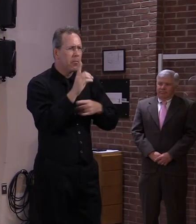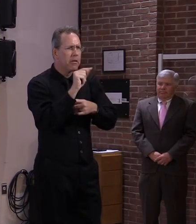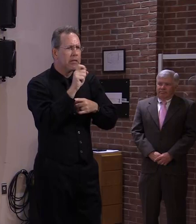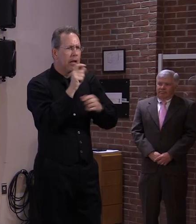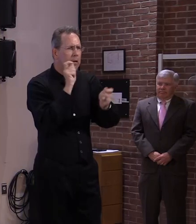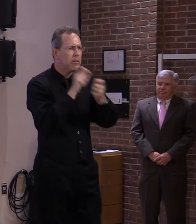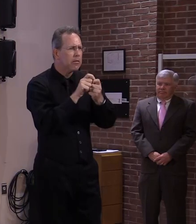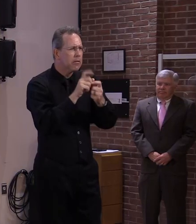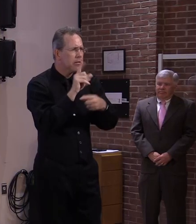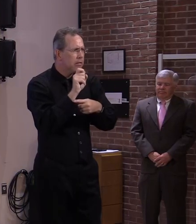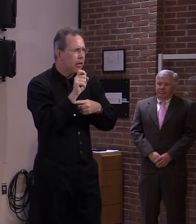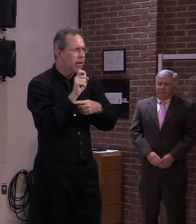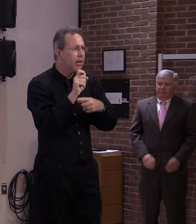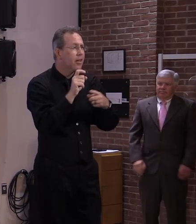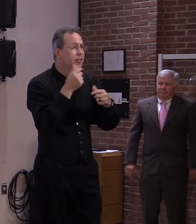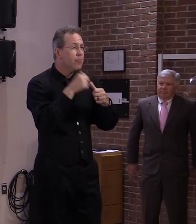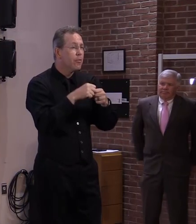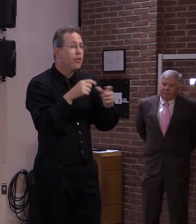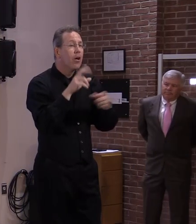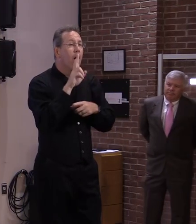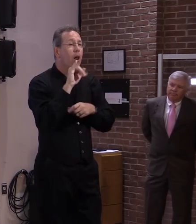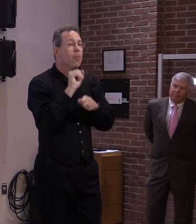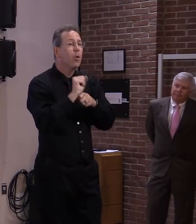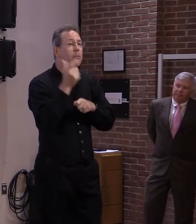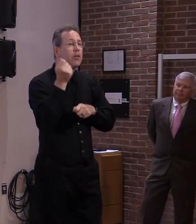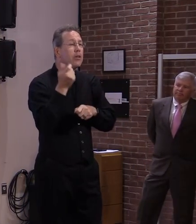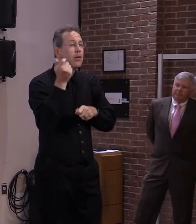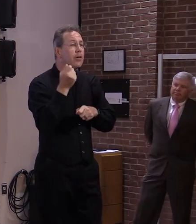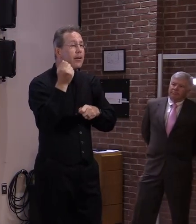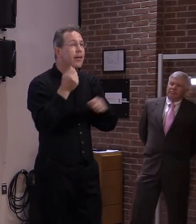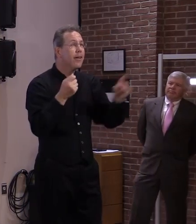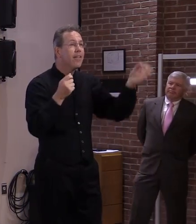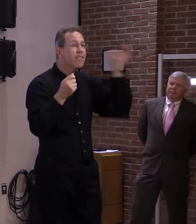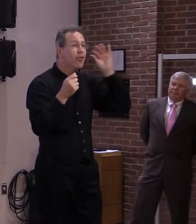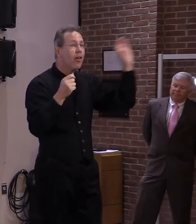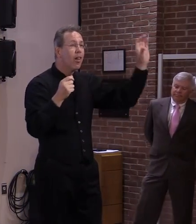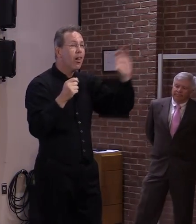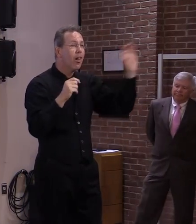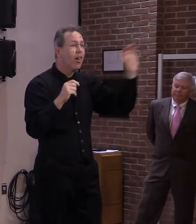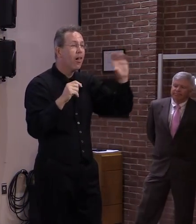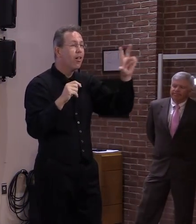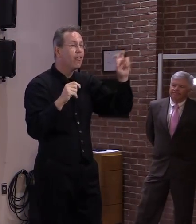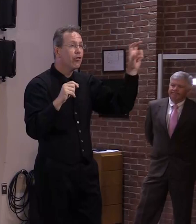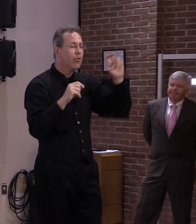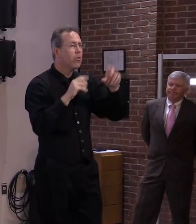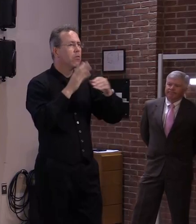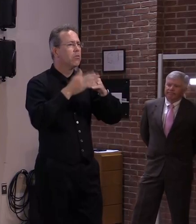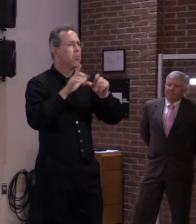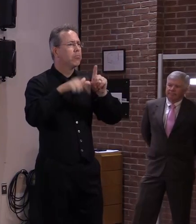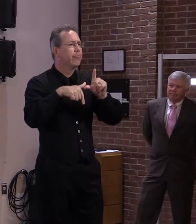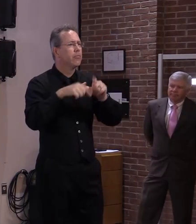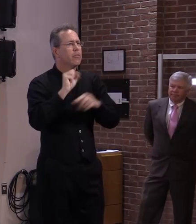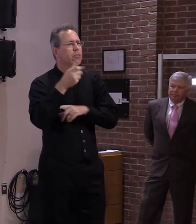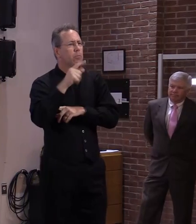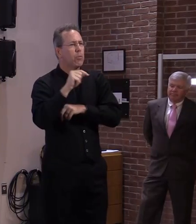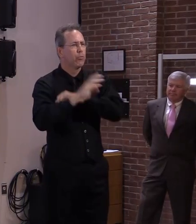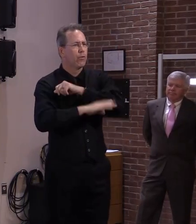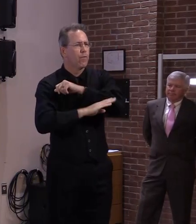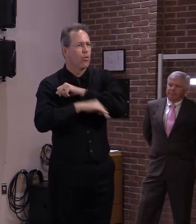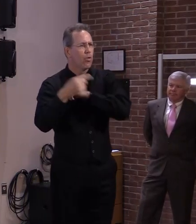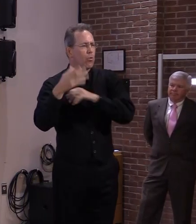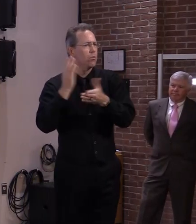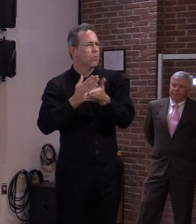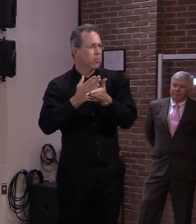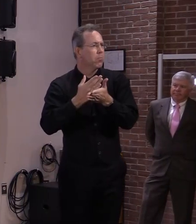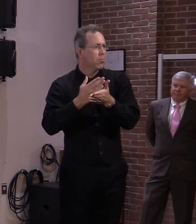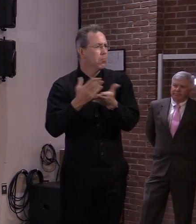ui ends in september and uh so i'm sure that there will be others that other programs that will be ending as well i just i don't